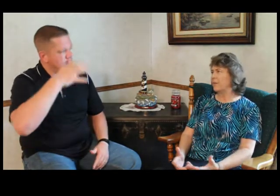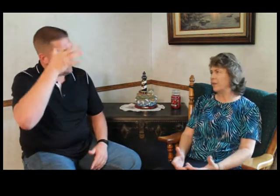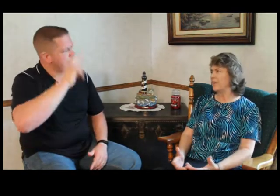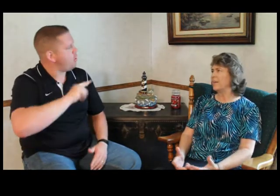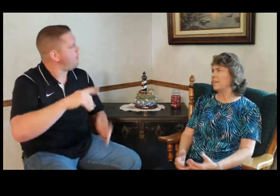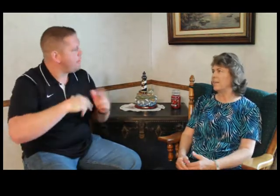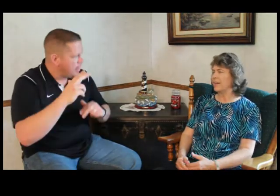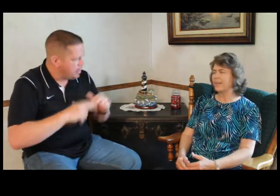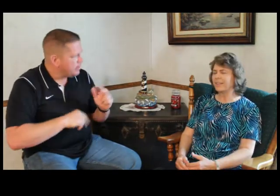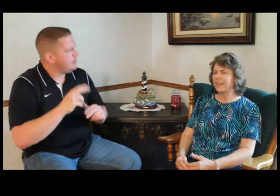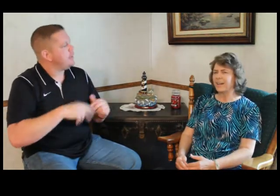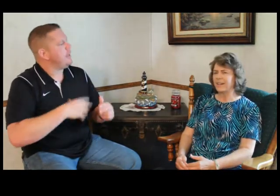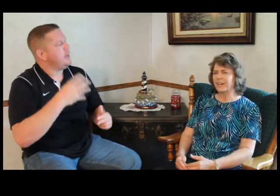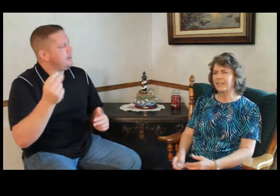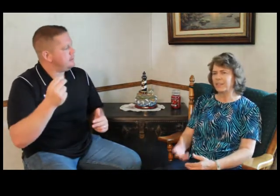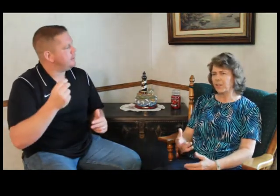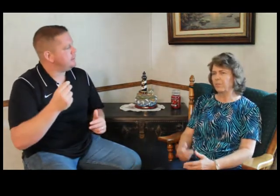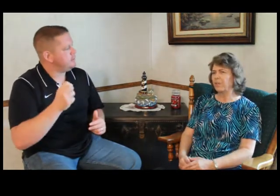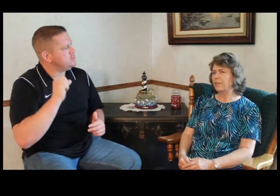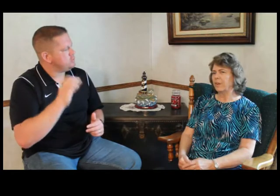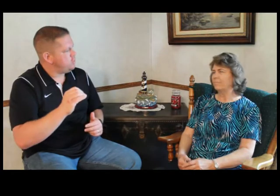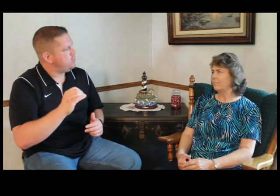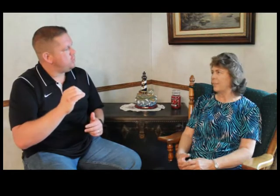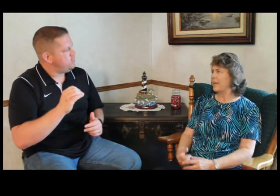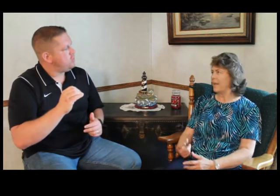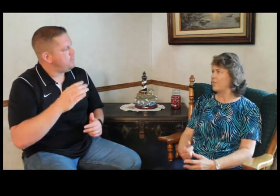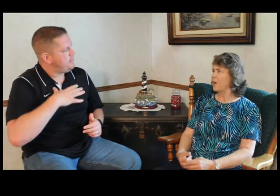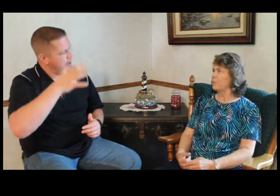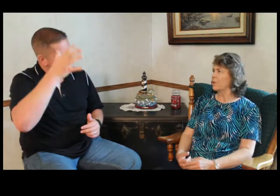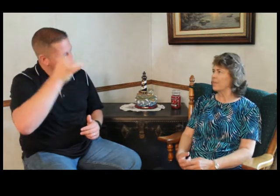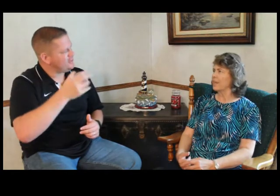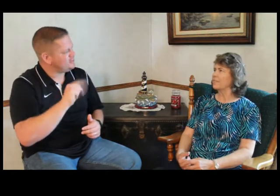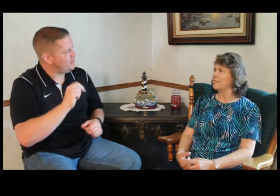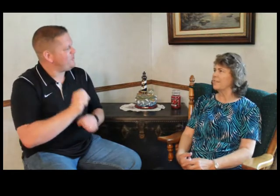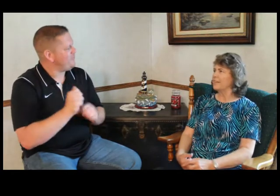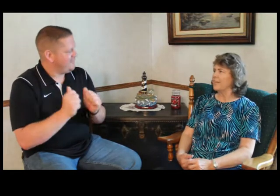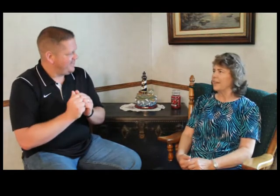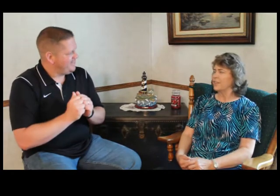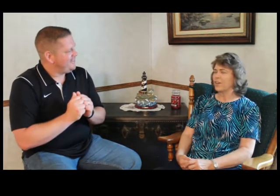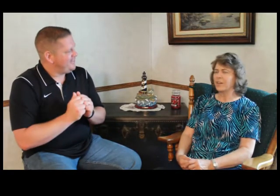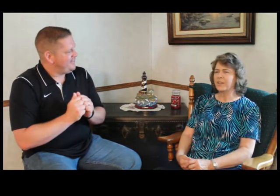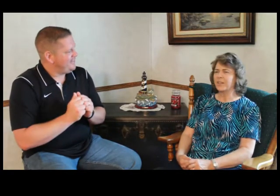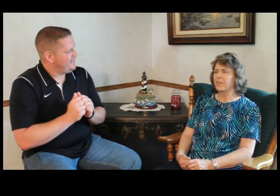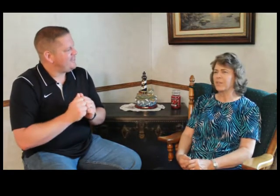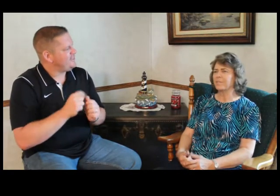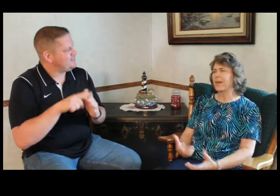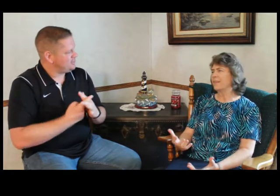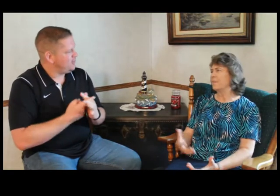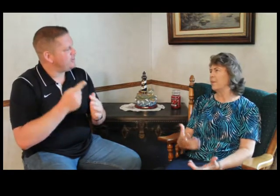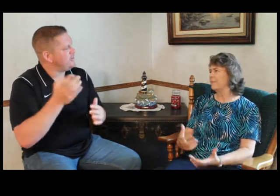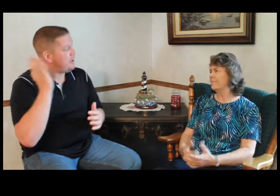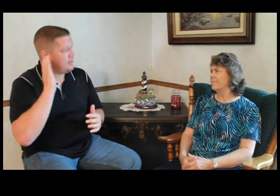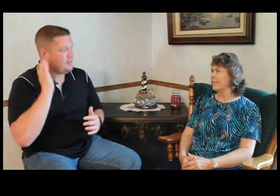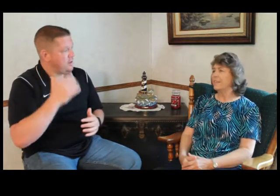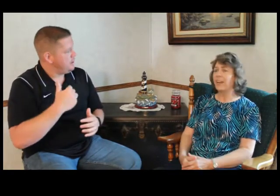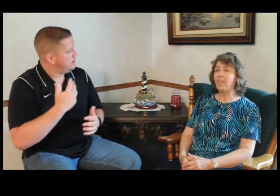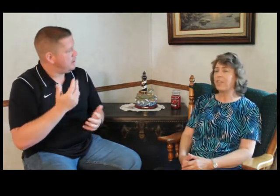building and everything. So my dad and John worked together and started it. Of course, back then we did everything